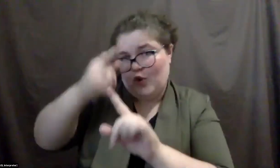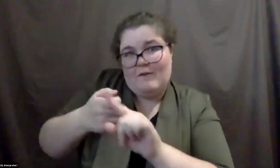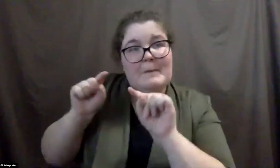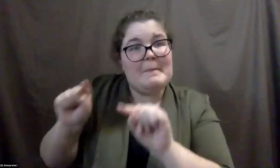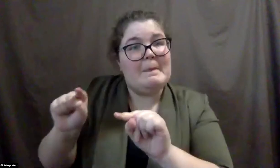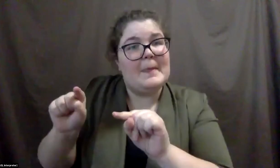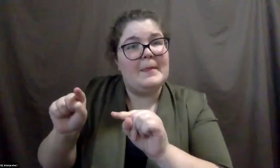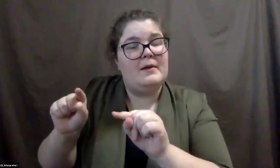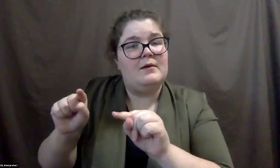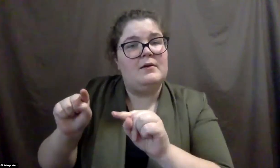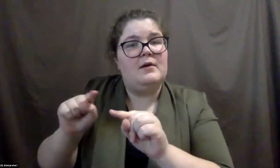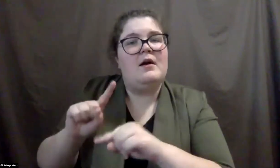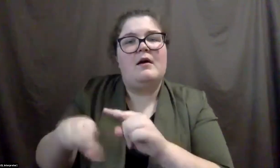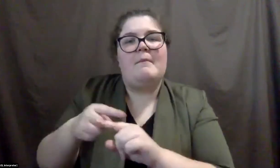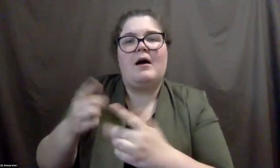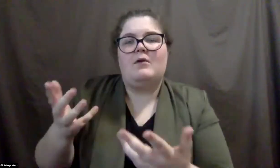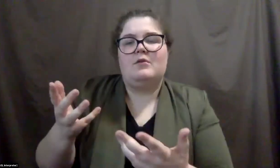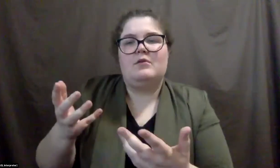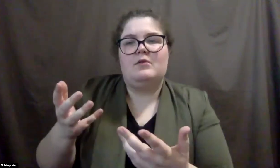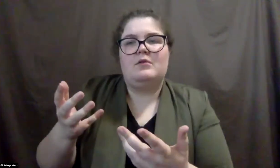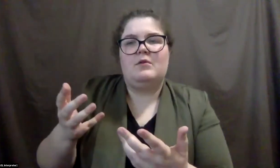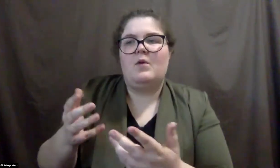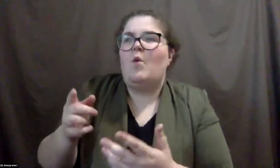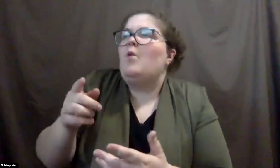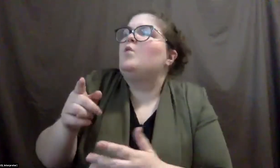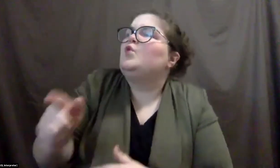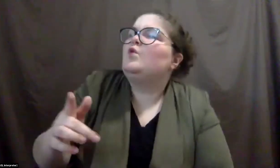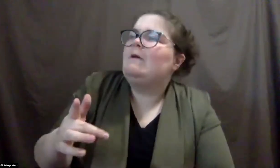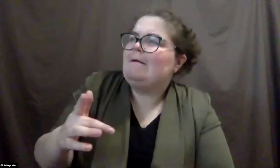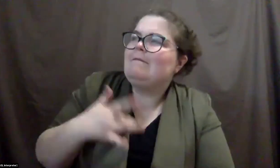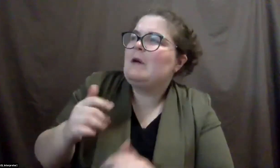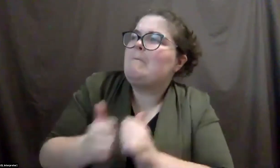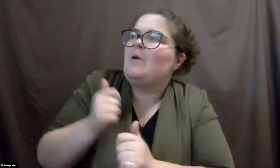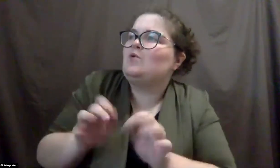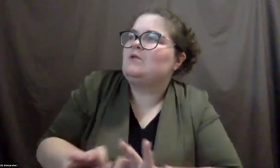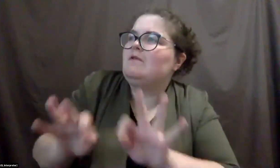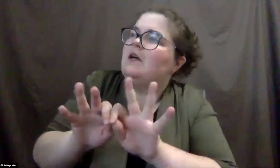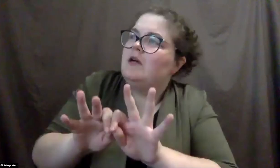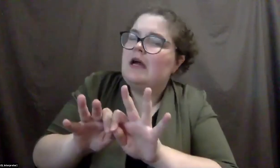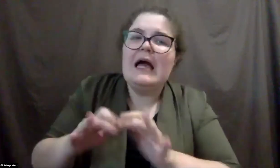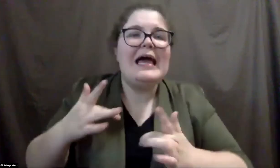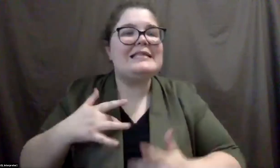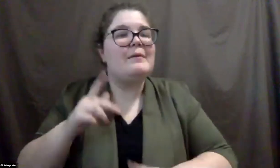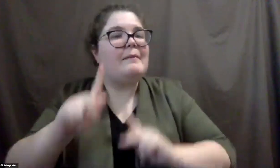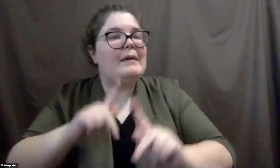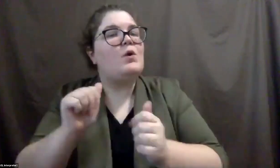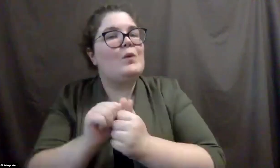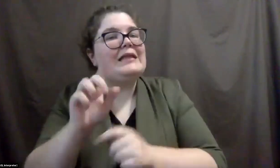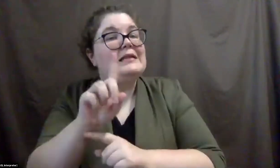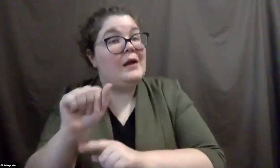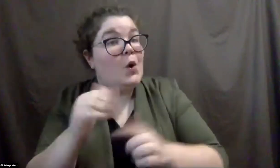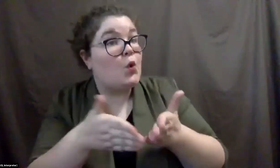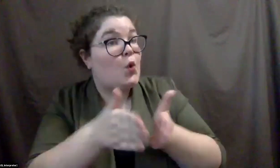about what they've, uh, found most useful in the past. And, and oftentimes people with disabilities who are requesting